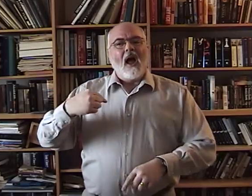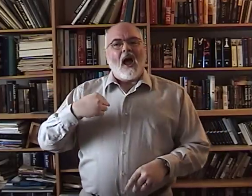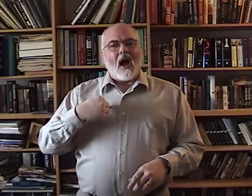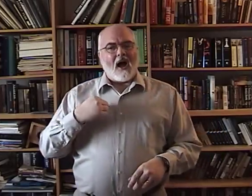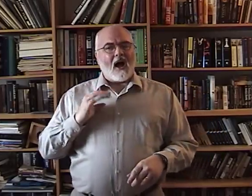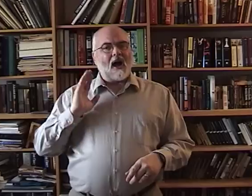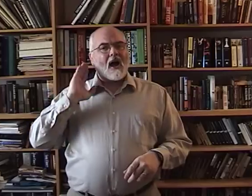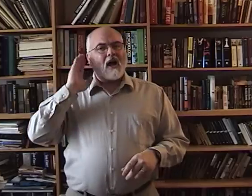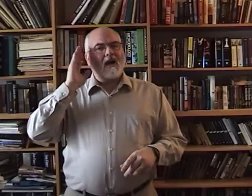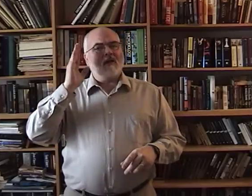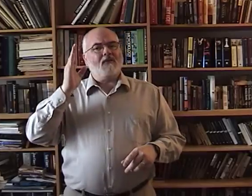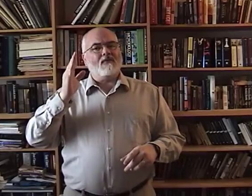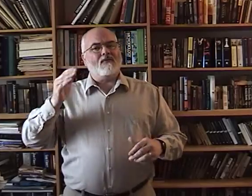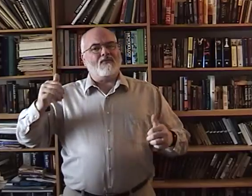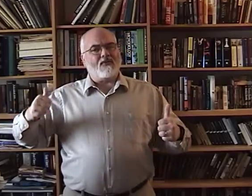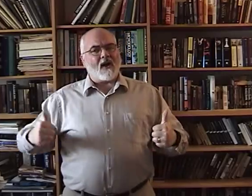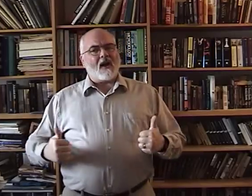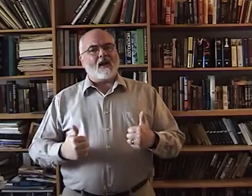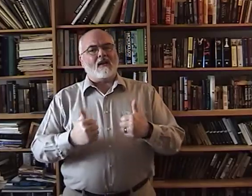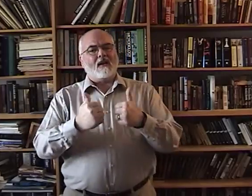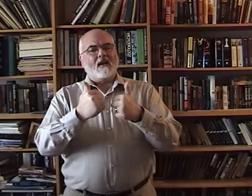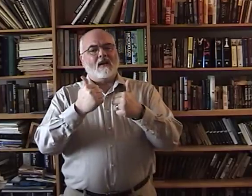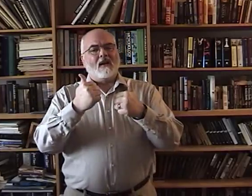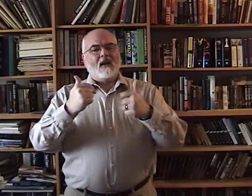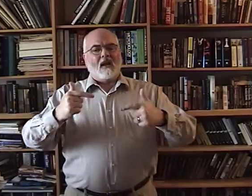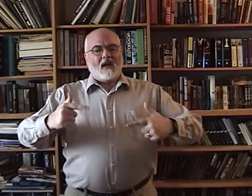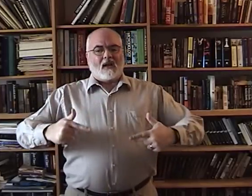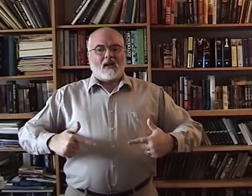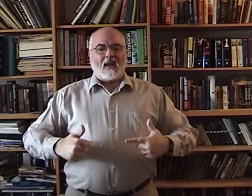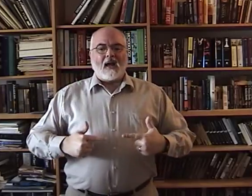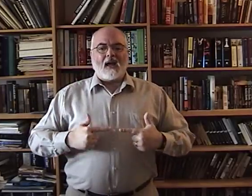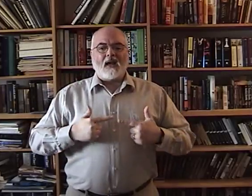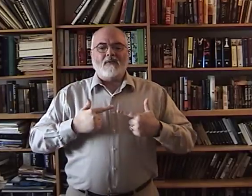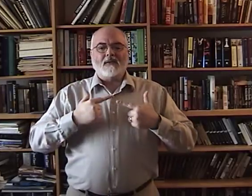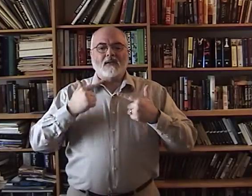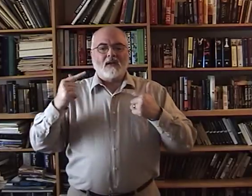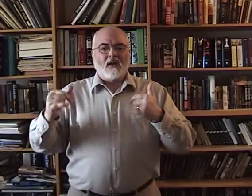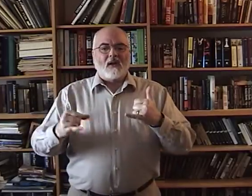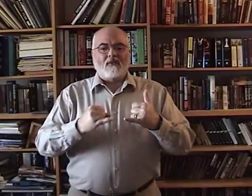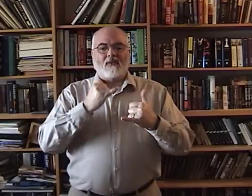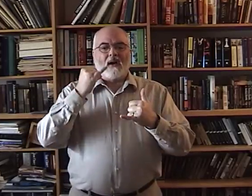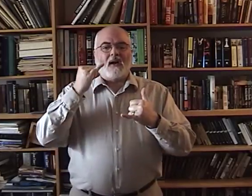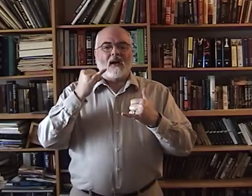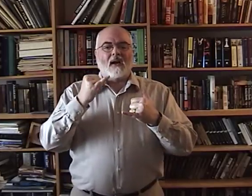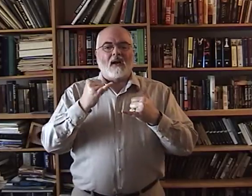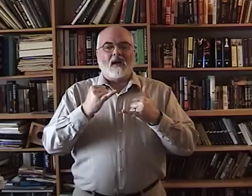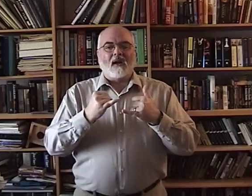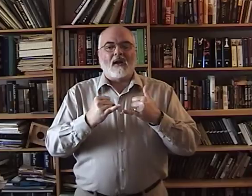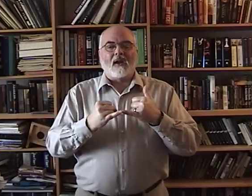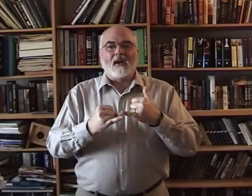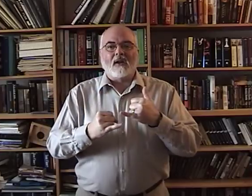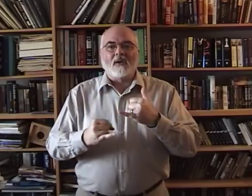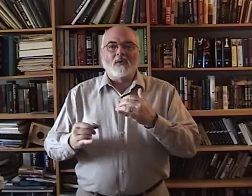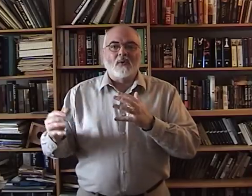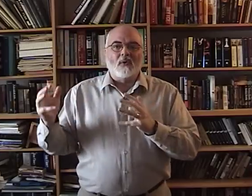i'll fight life's fine life's final